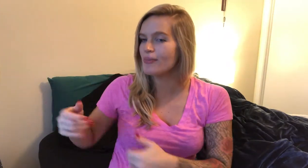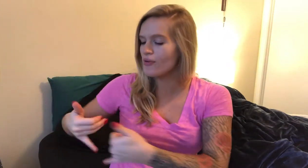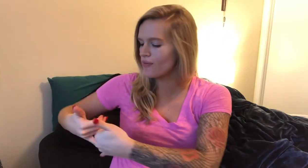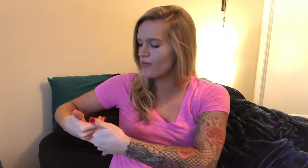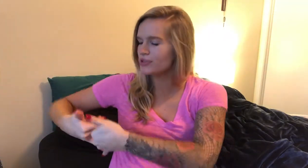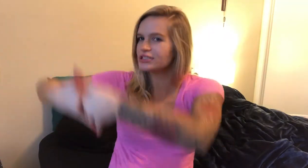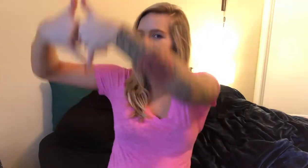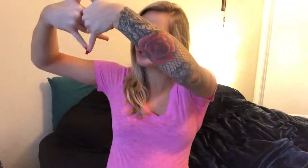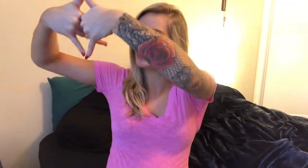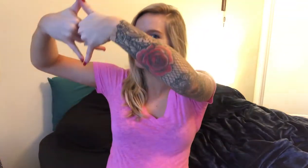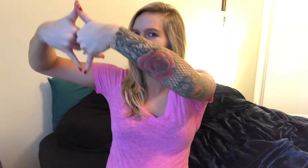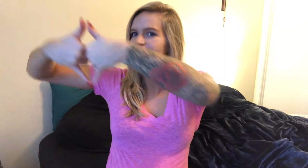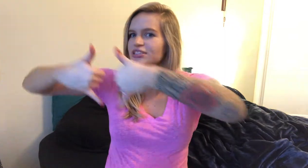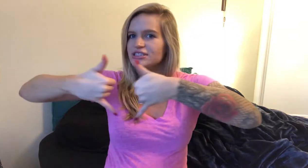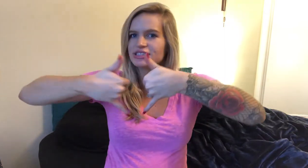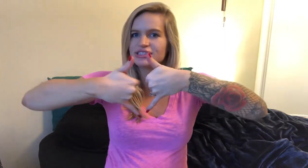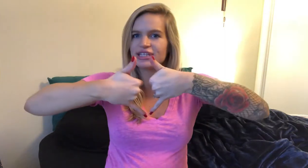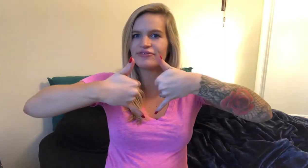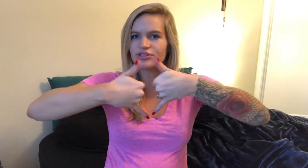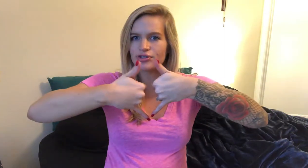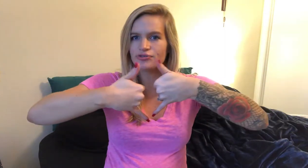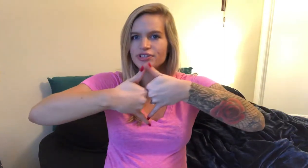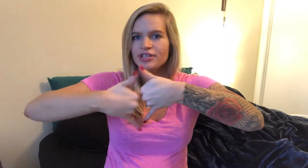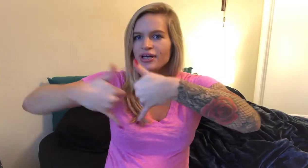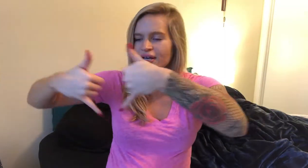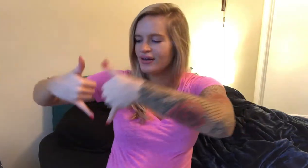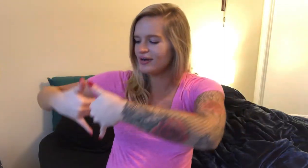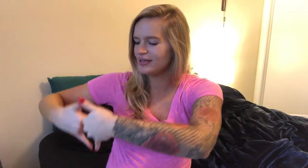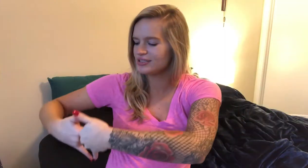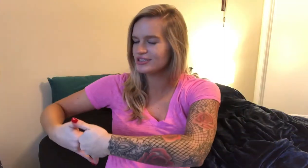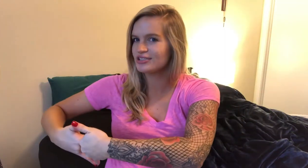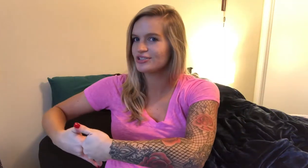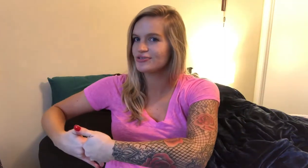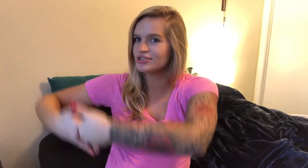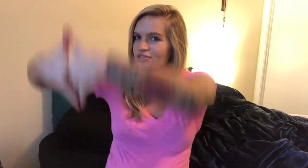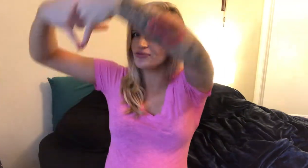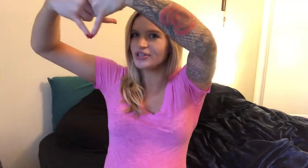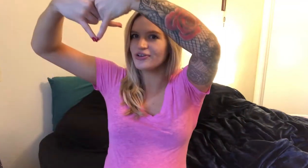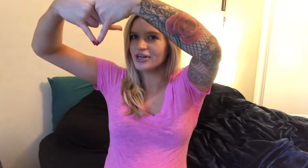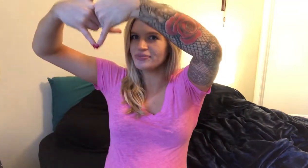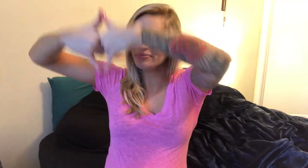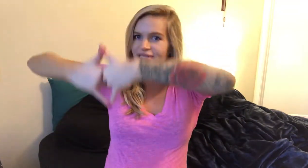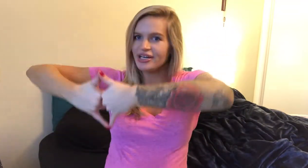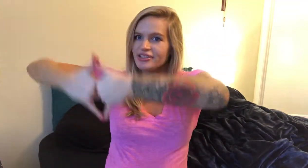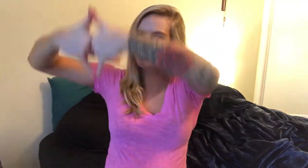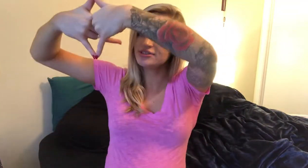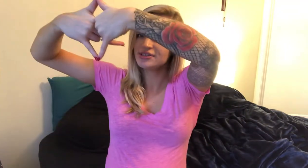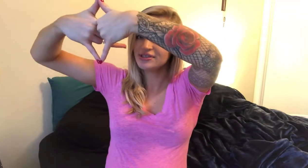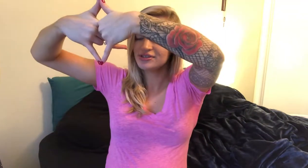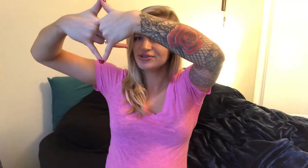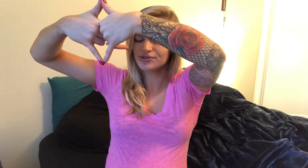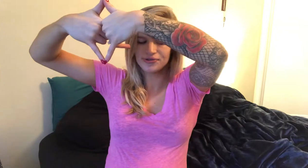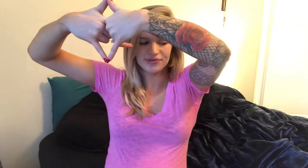holding that trophy so this is the sign for trophy I just showed the trophy going up and being held trophy